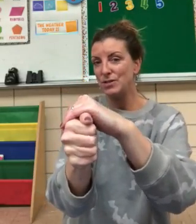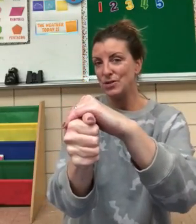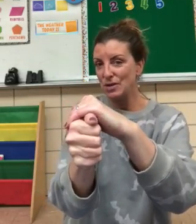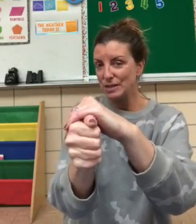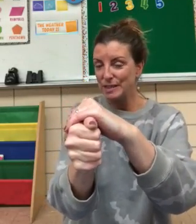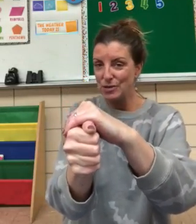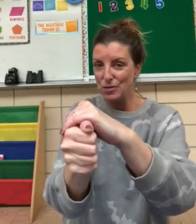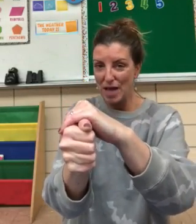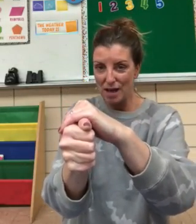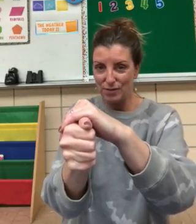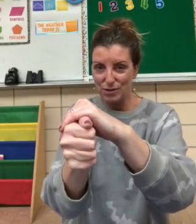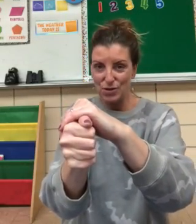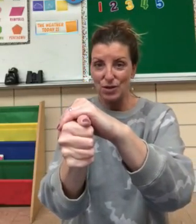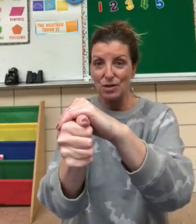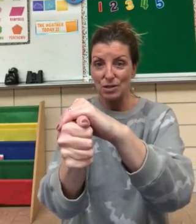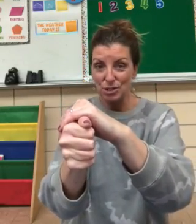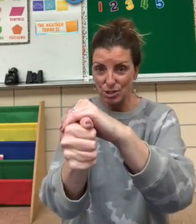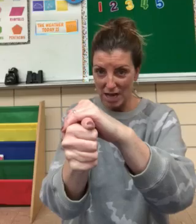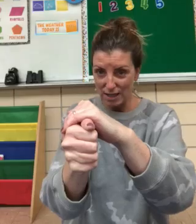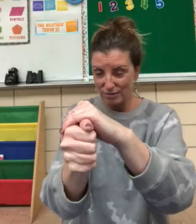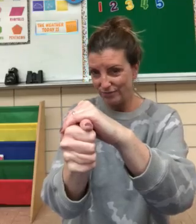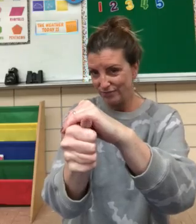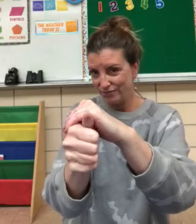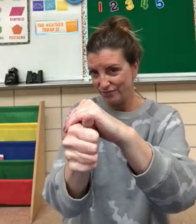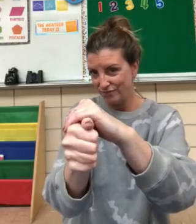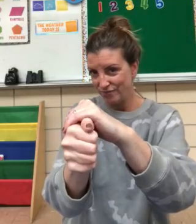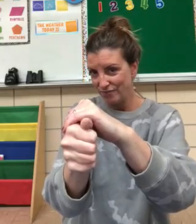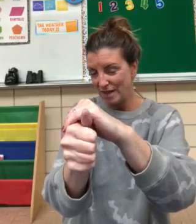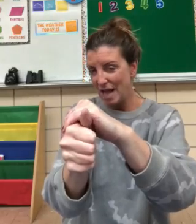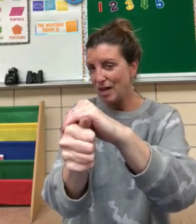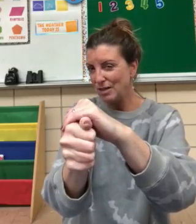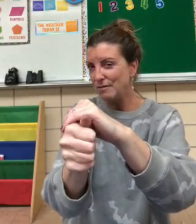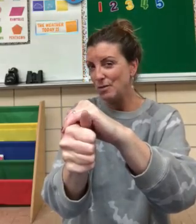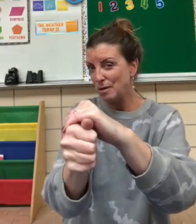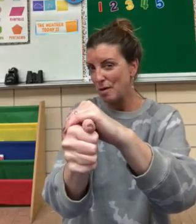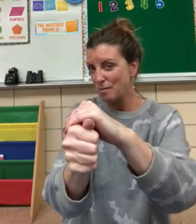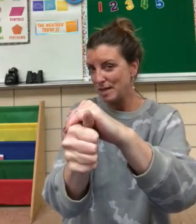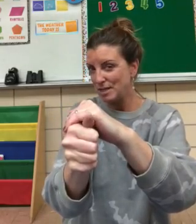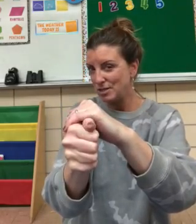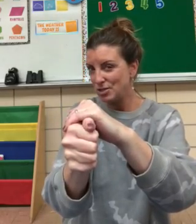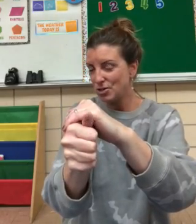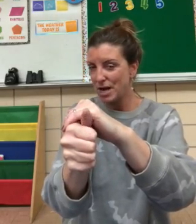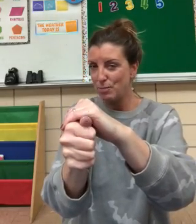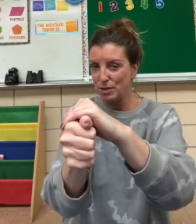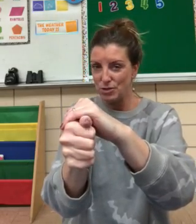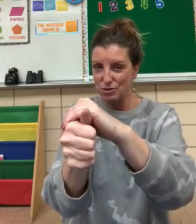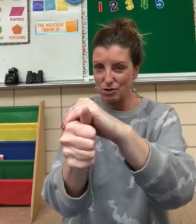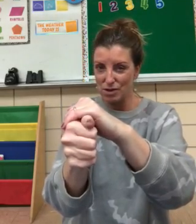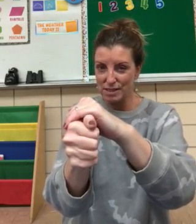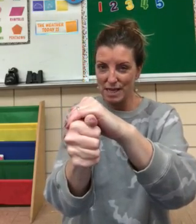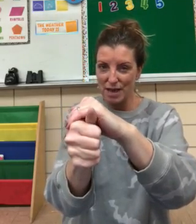turtle so you have your turtle shell. I'll give you a moment to try to put your turtle together.